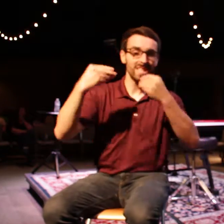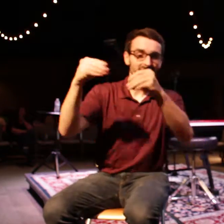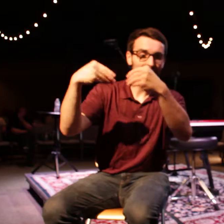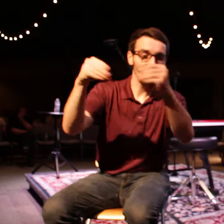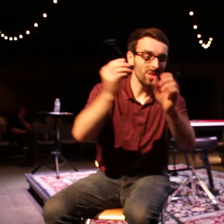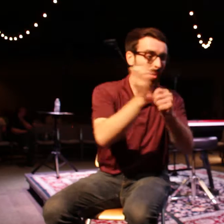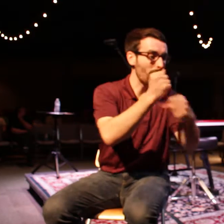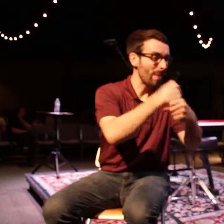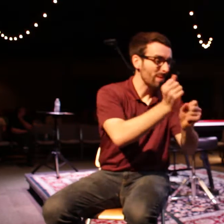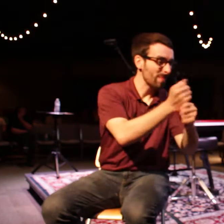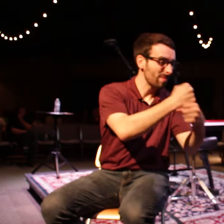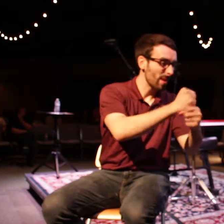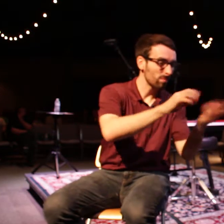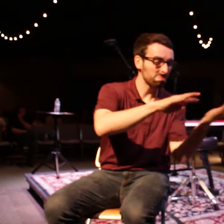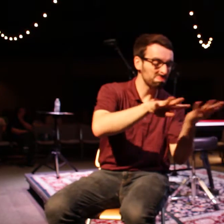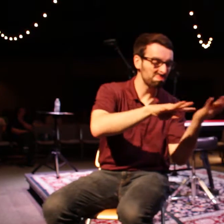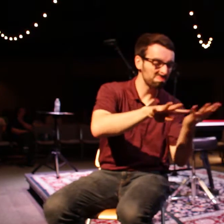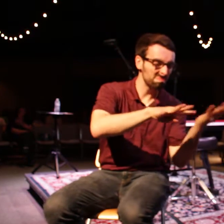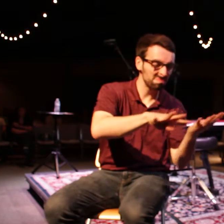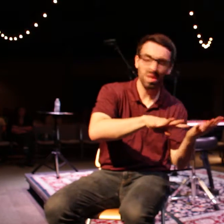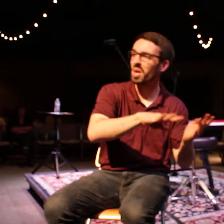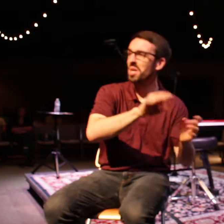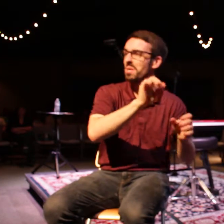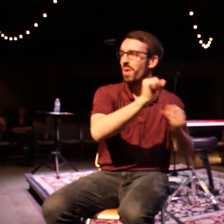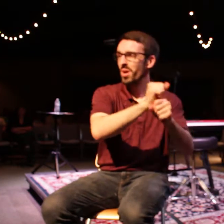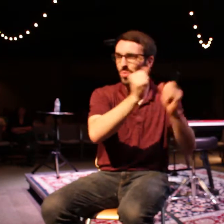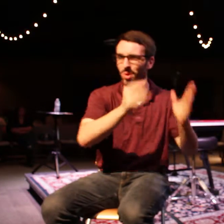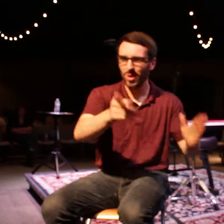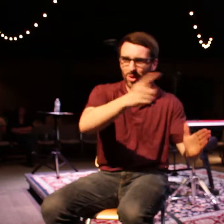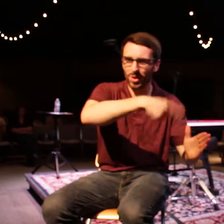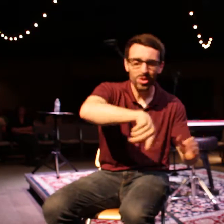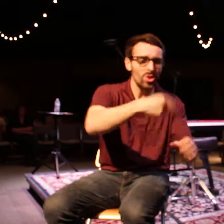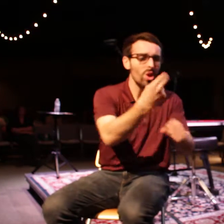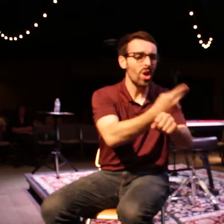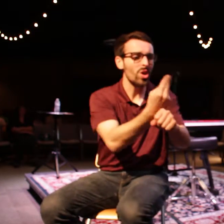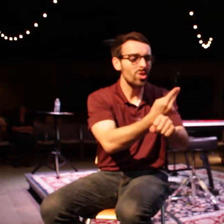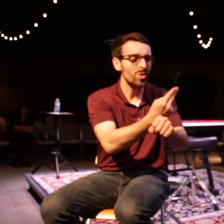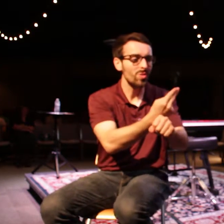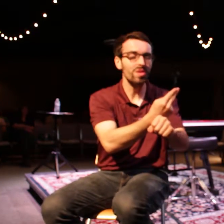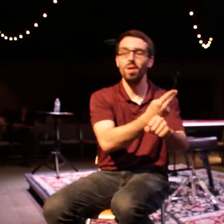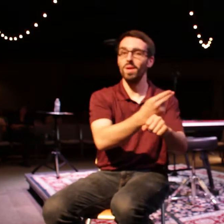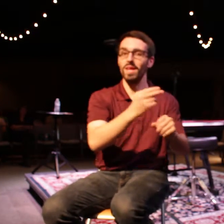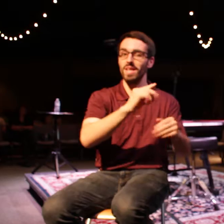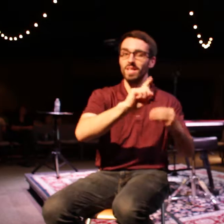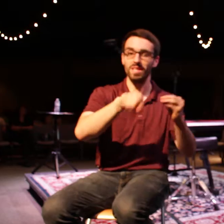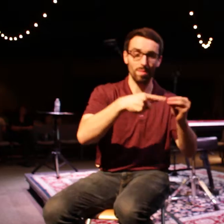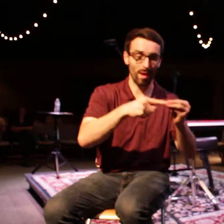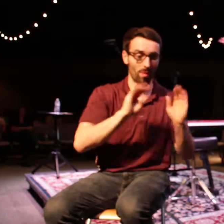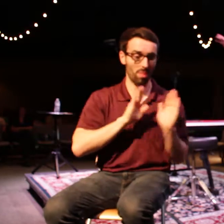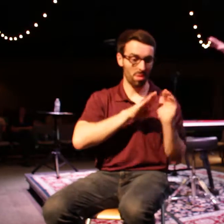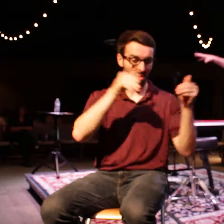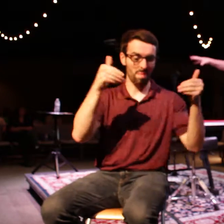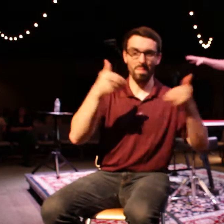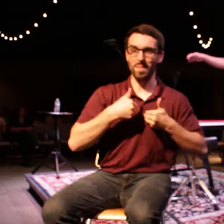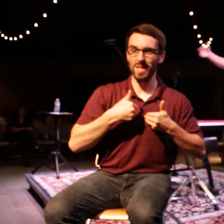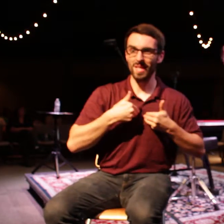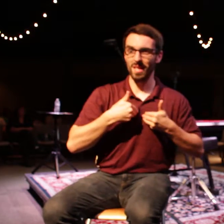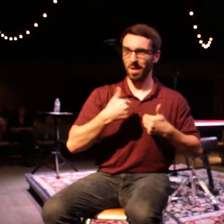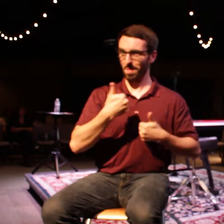more work done, my employees, whoever it is. So it's all about me. It's about me elevating my platform. I use people in order to